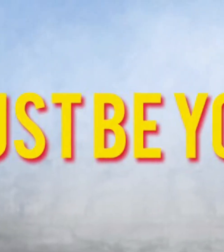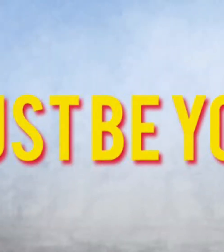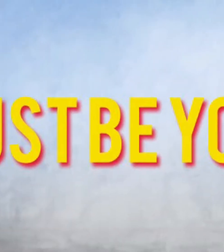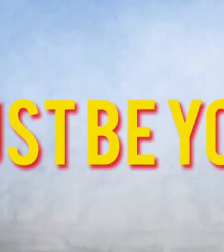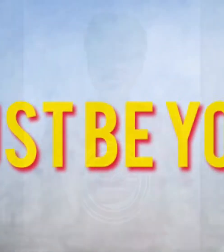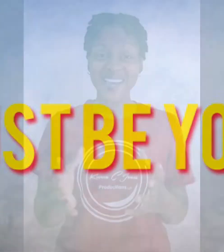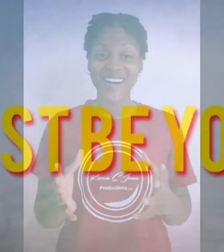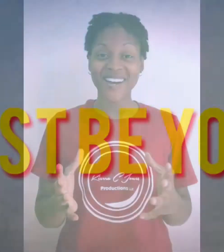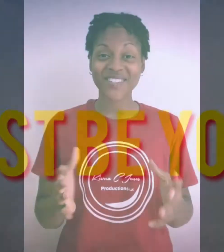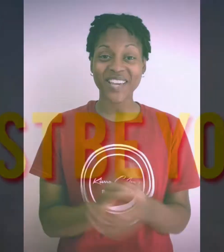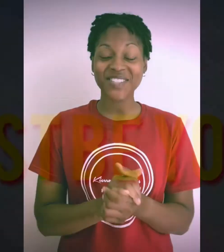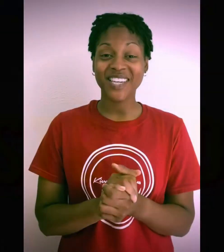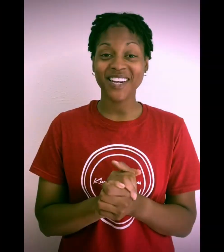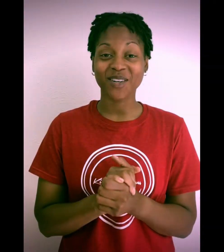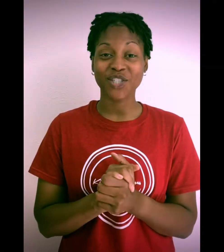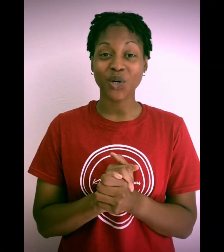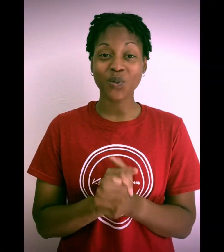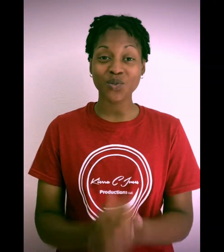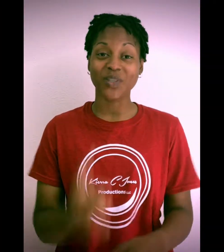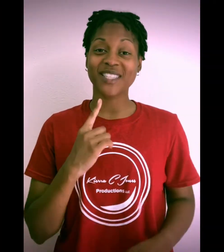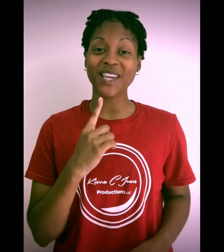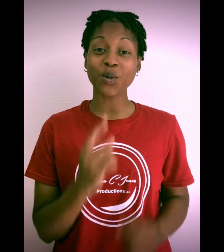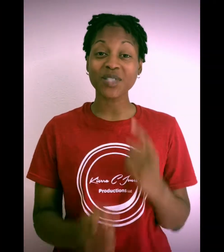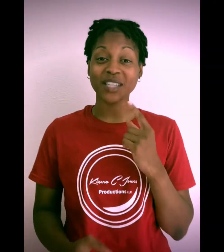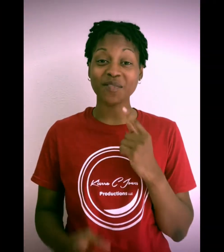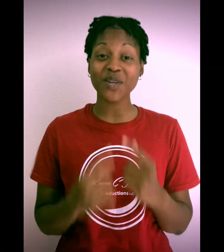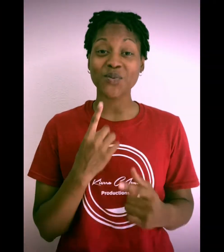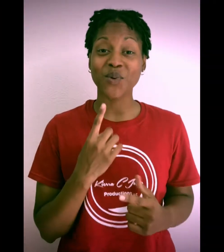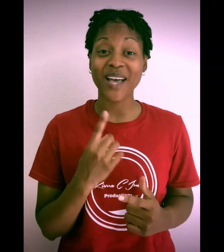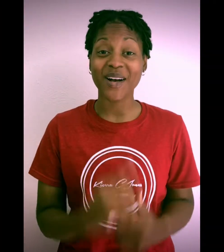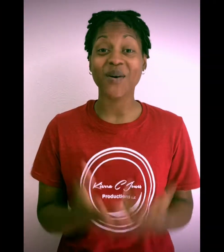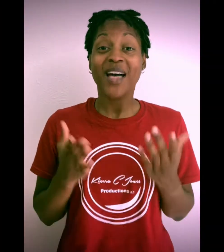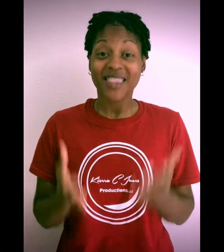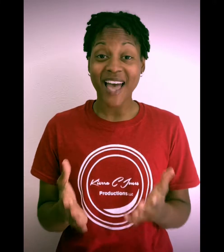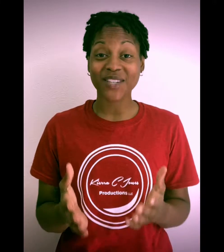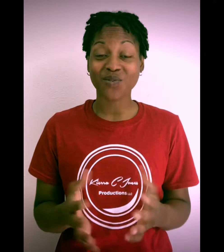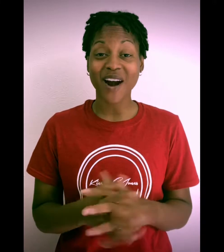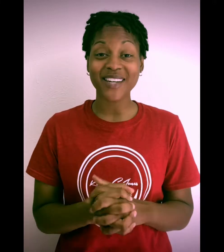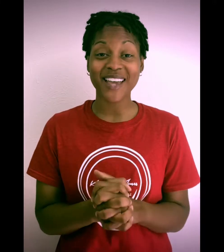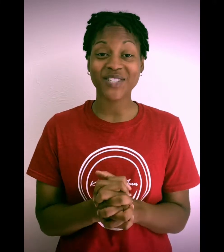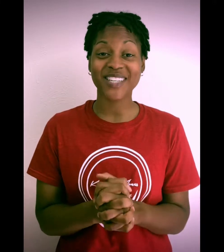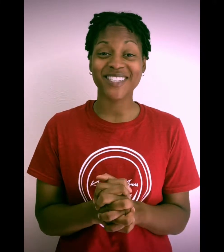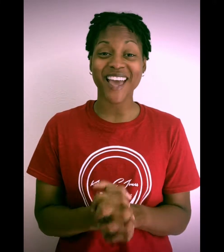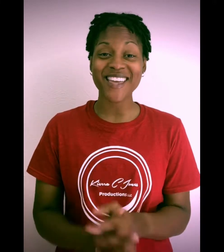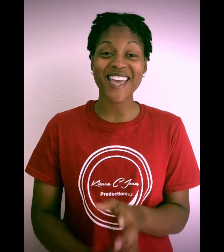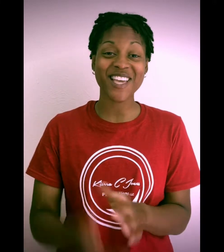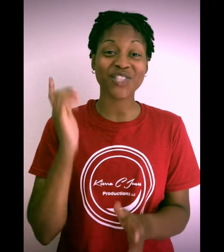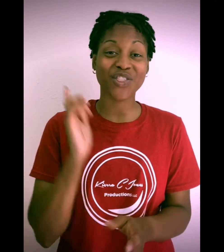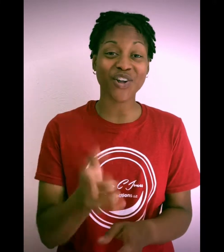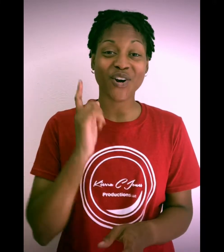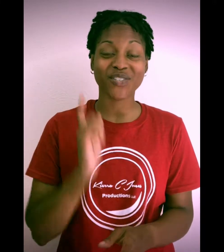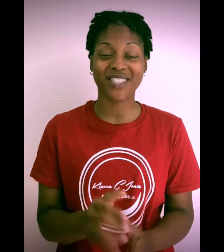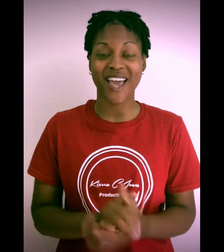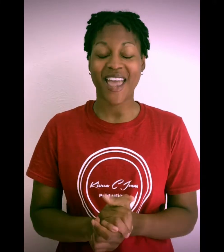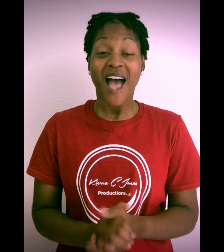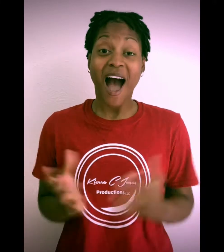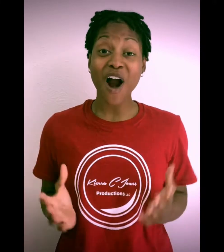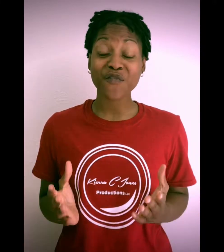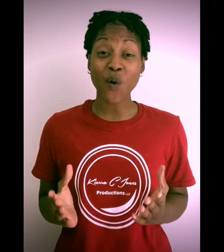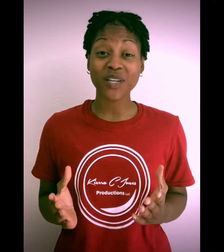Hey guys, it's Kiara Jones with Singles Living Well. That's right, and today is Thursday. Our focus